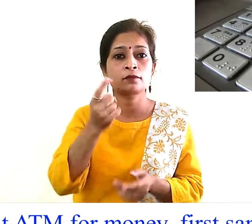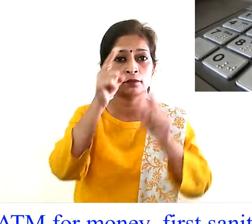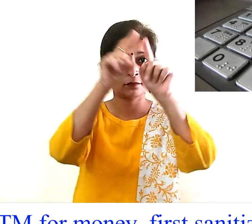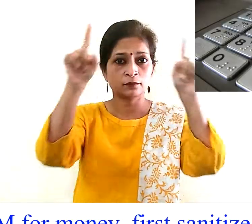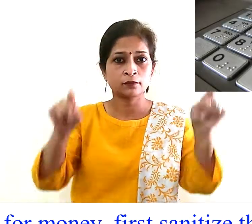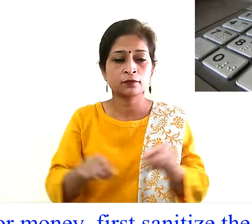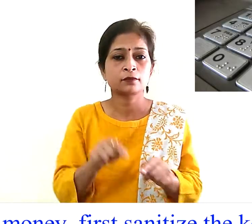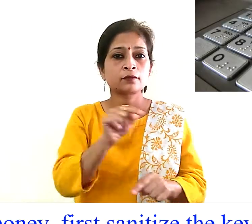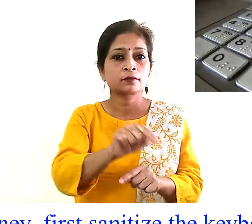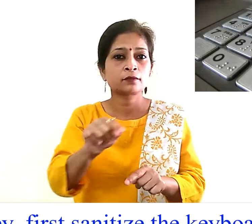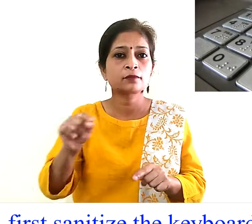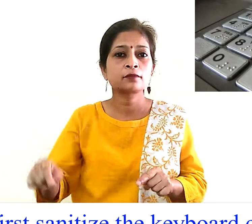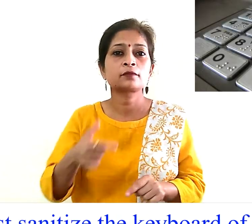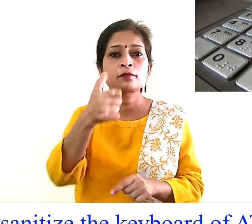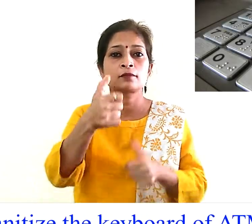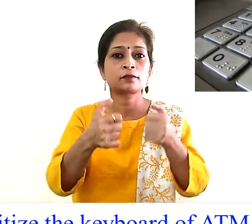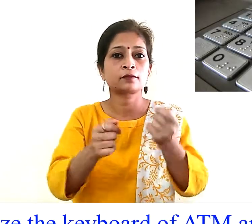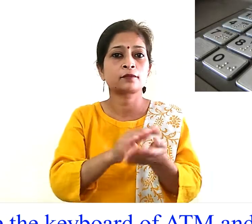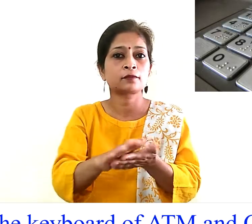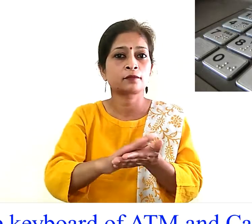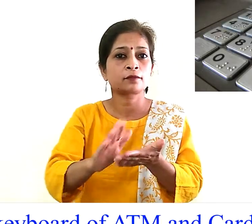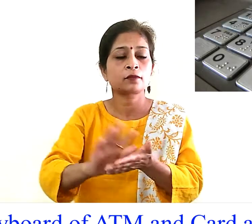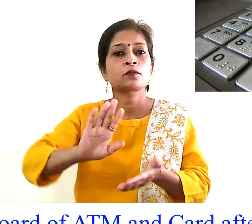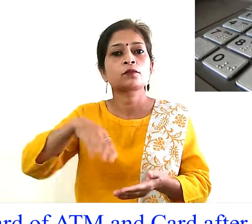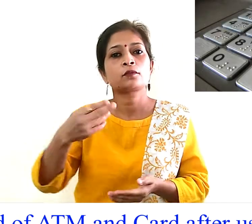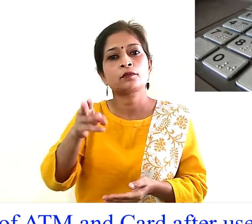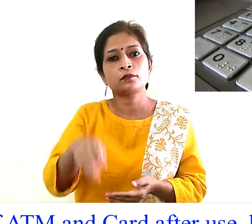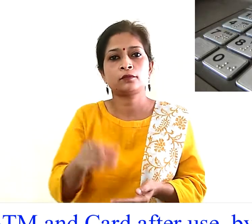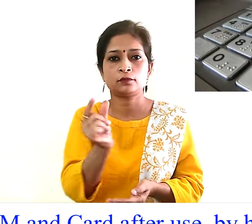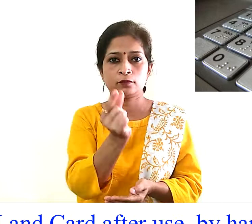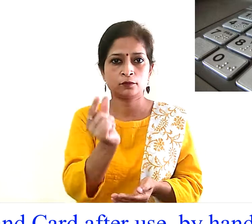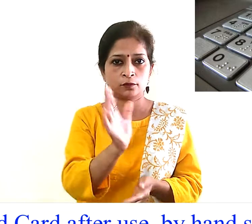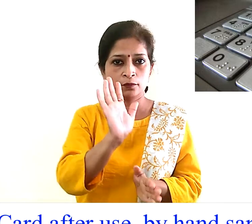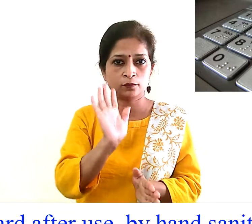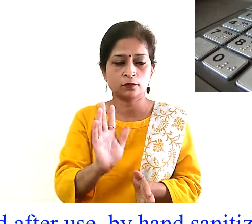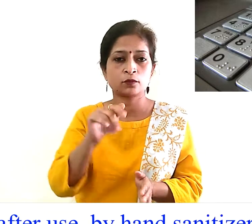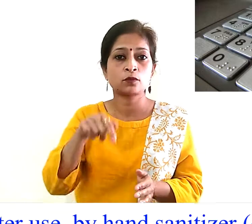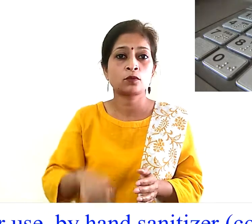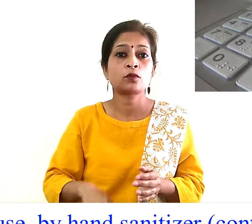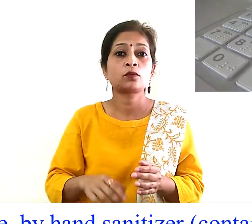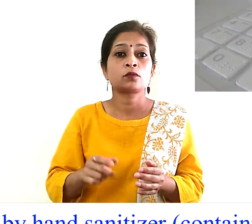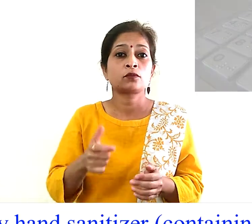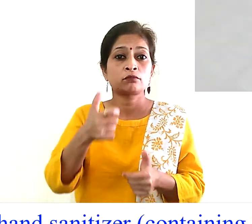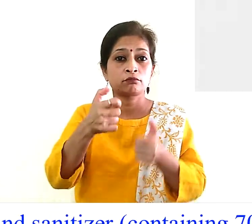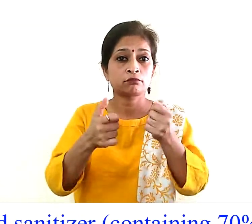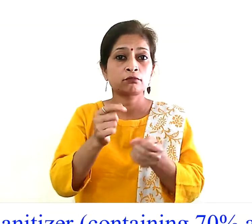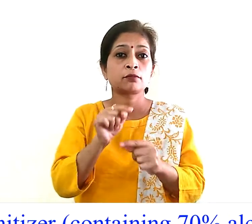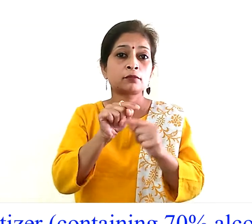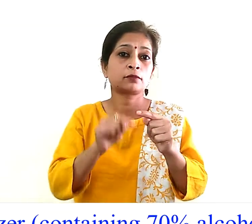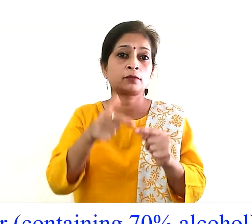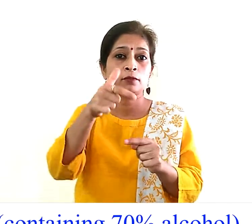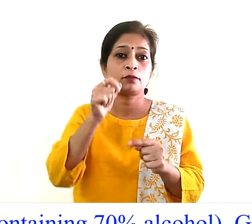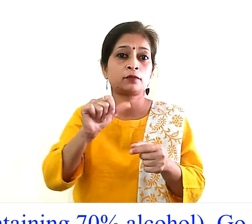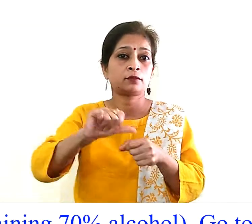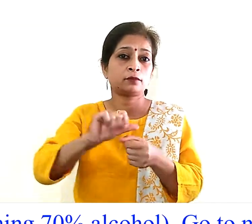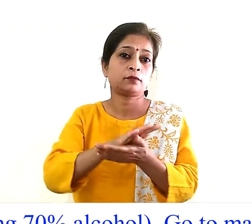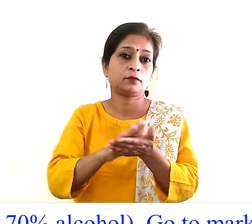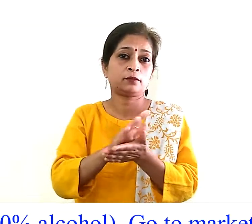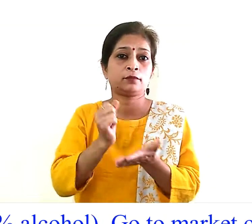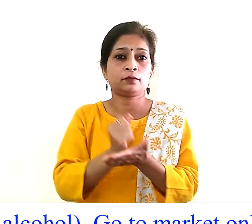keyboard of ATM and card after use by hand sanitizer containing 70% alcohol go to market only